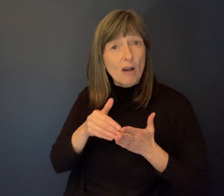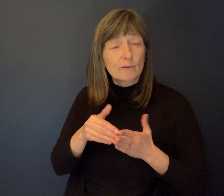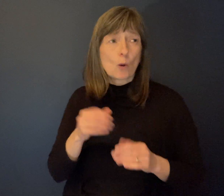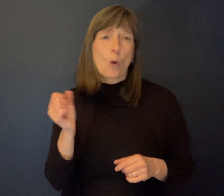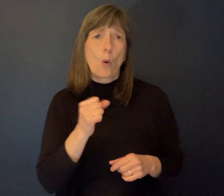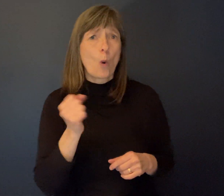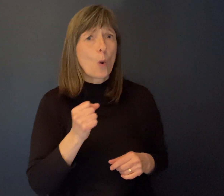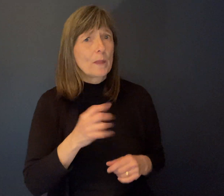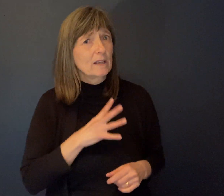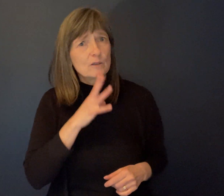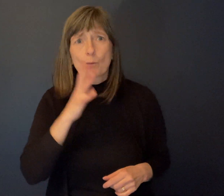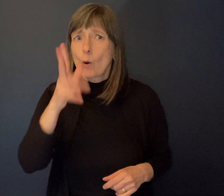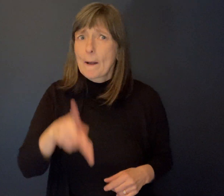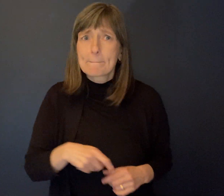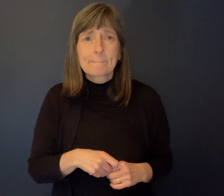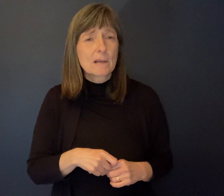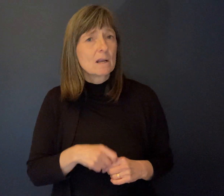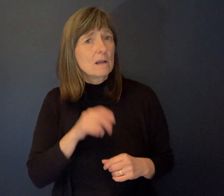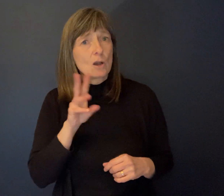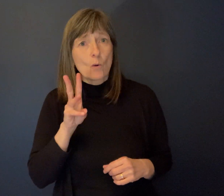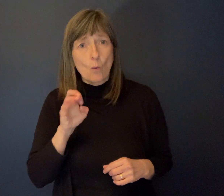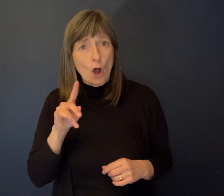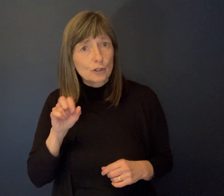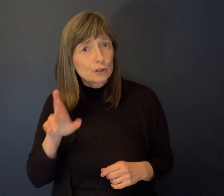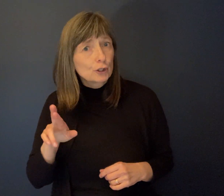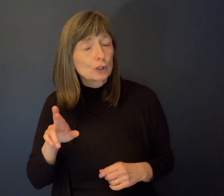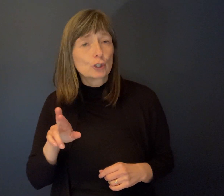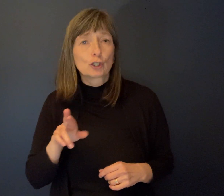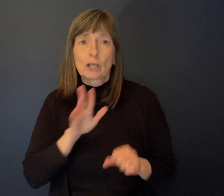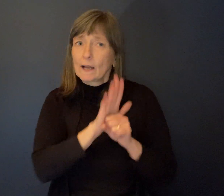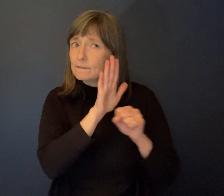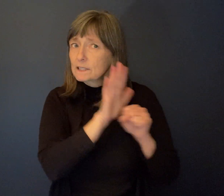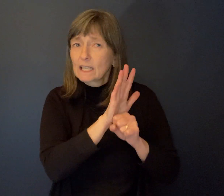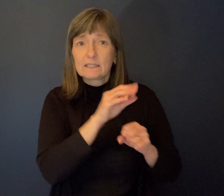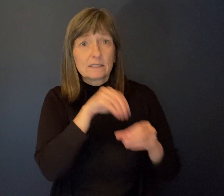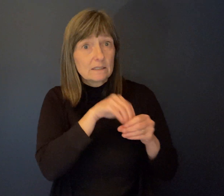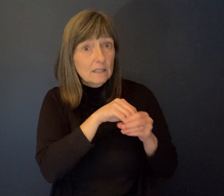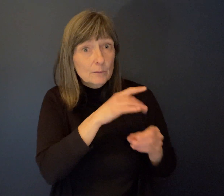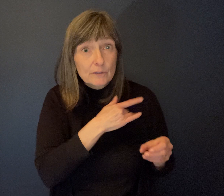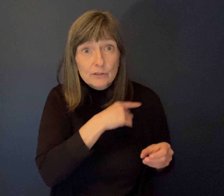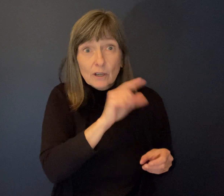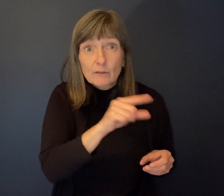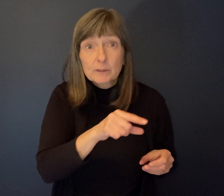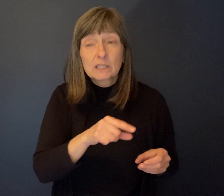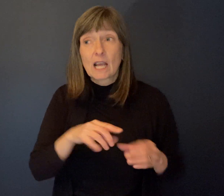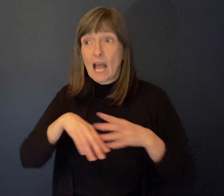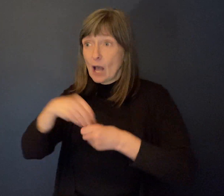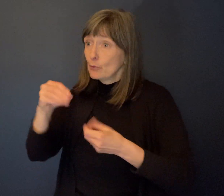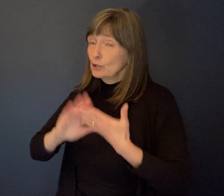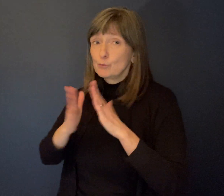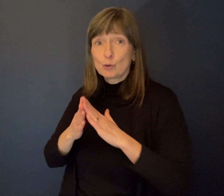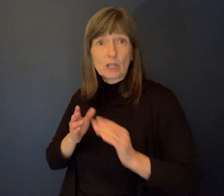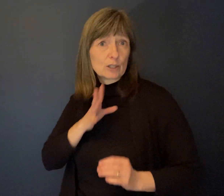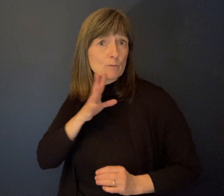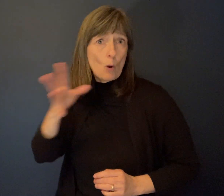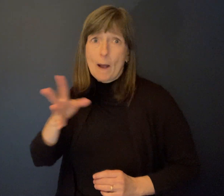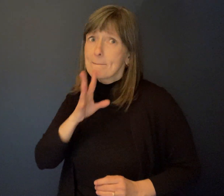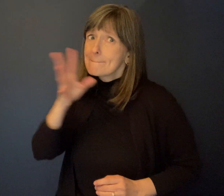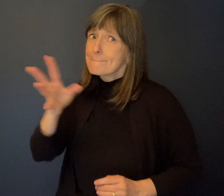spoke out. Walter advocated. I mean, he, he advocated within the provincial government. He advocated within the community. He, uh, he held that, that banner